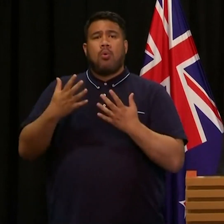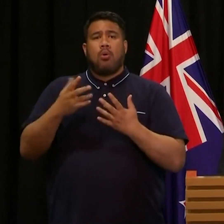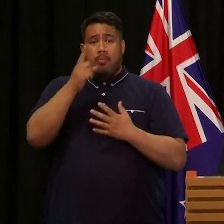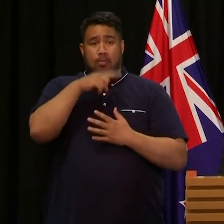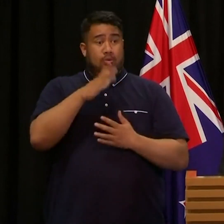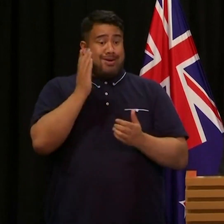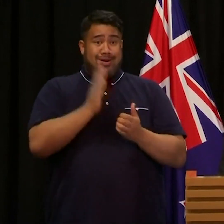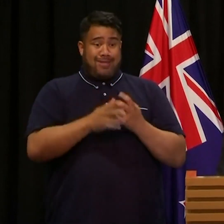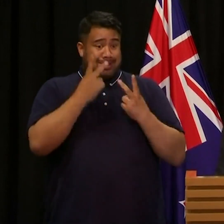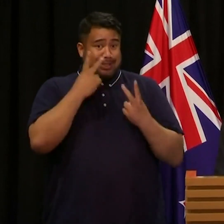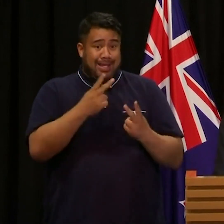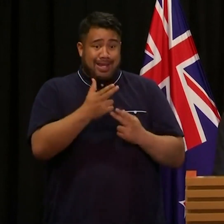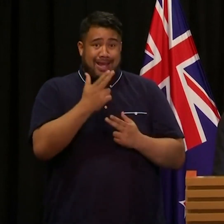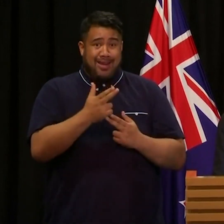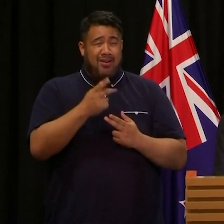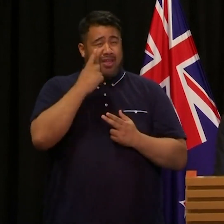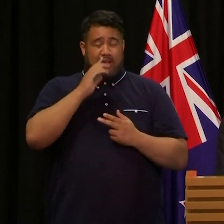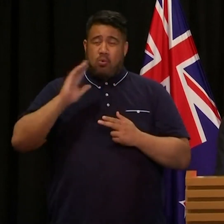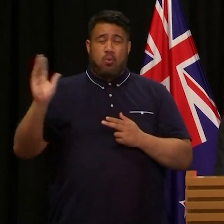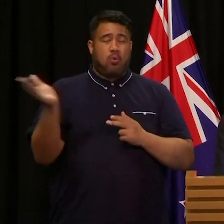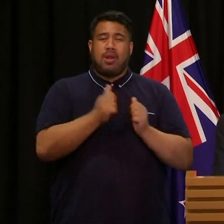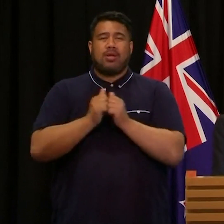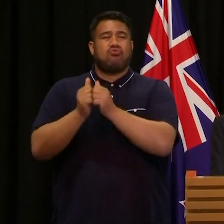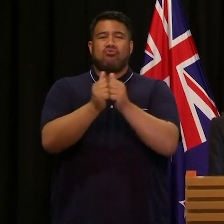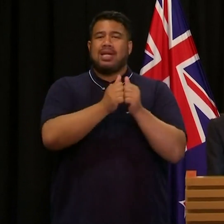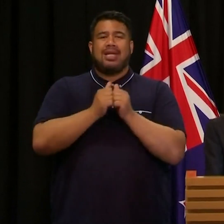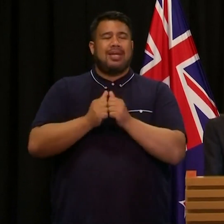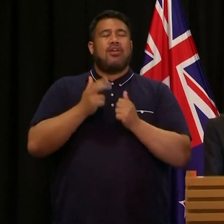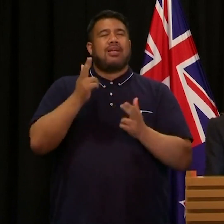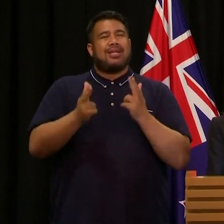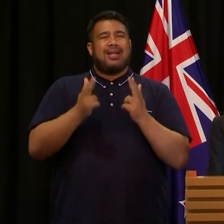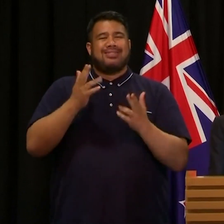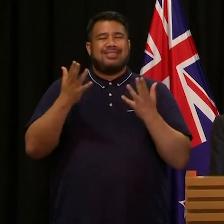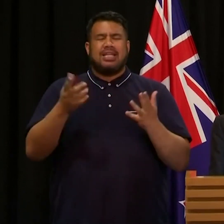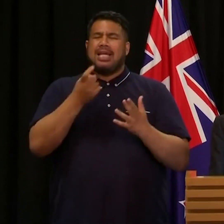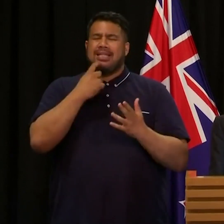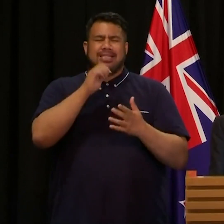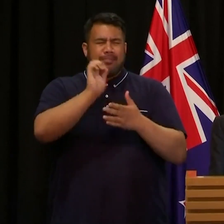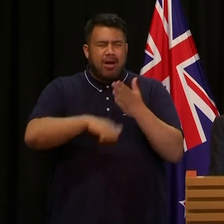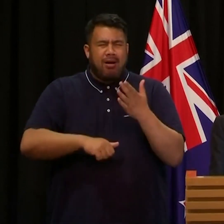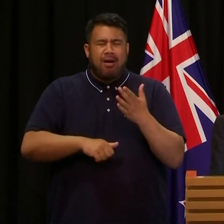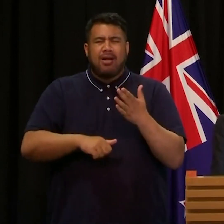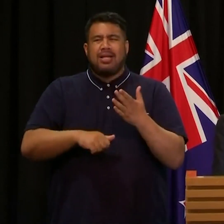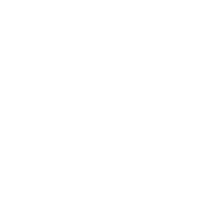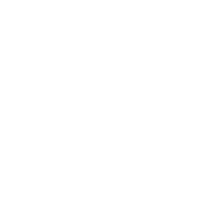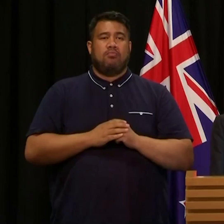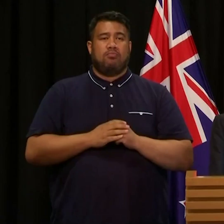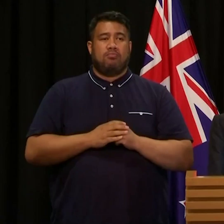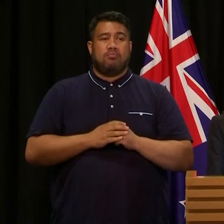one, that the time for the mass and easy availability of these weapons must end.